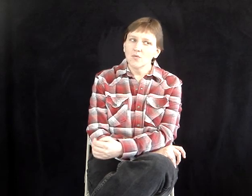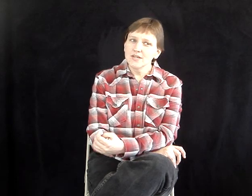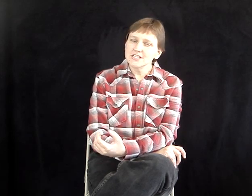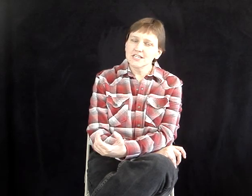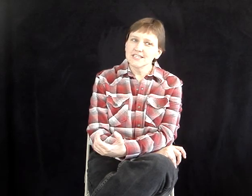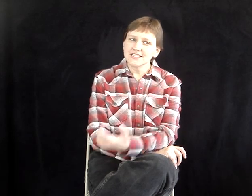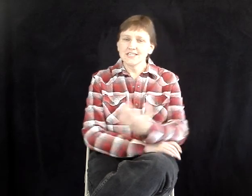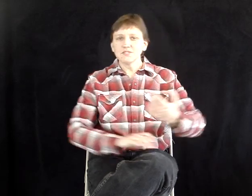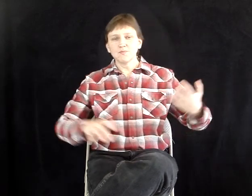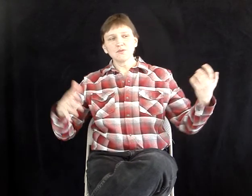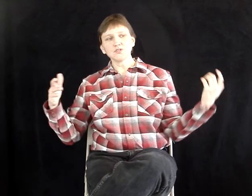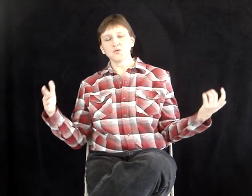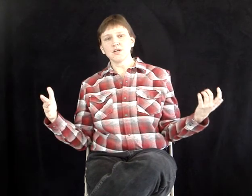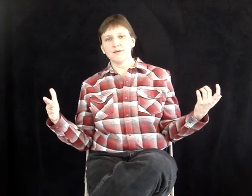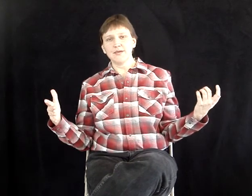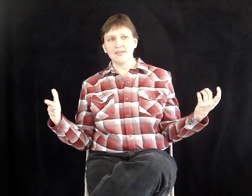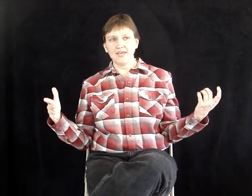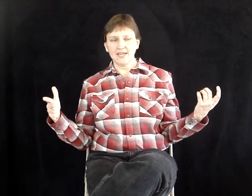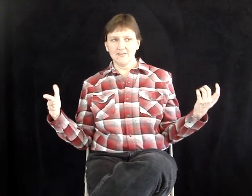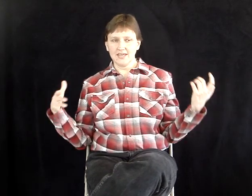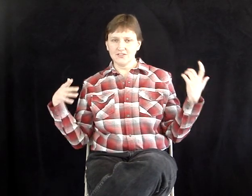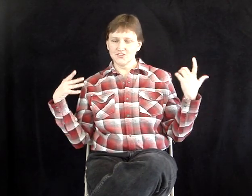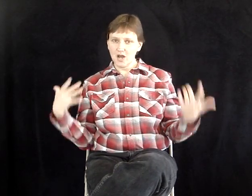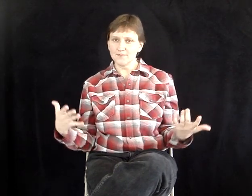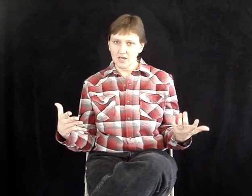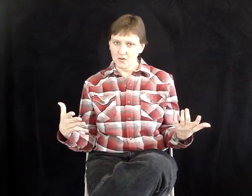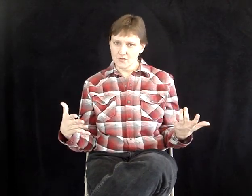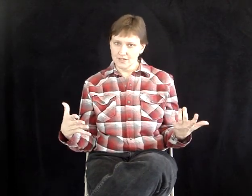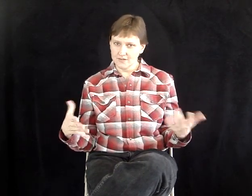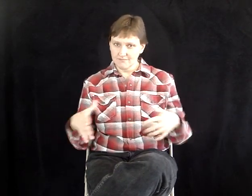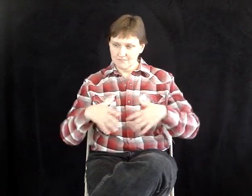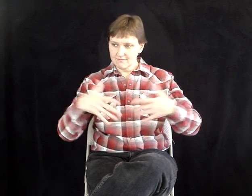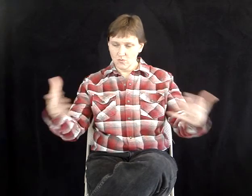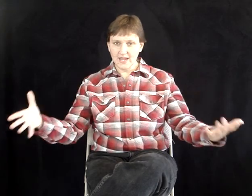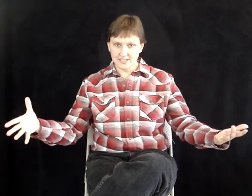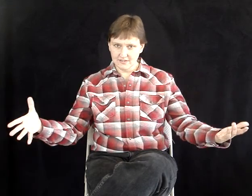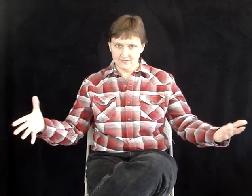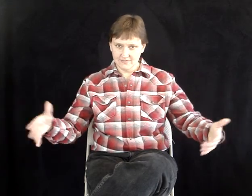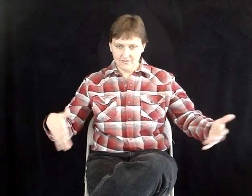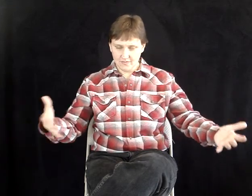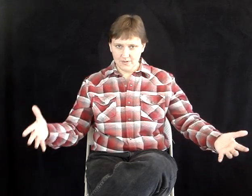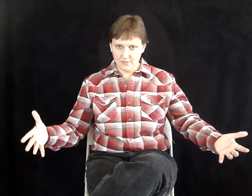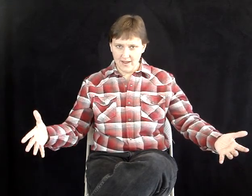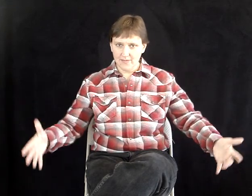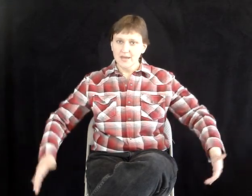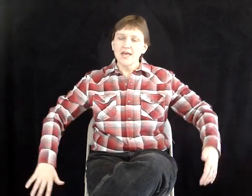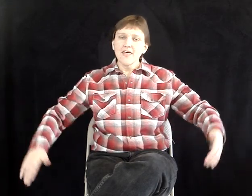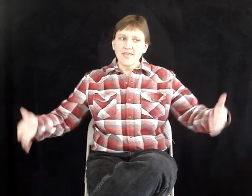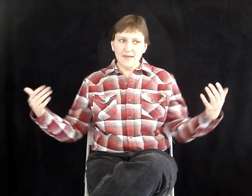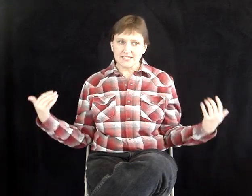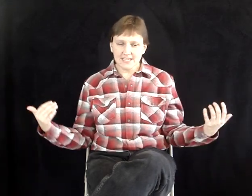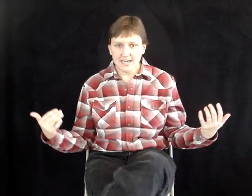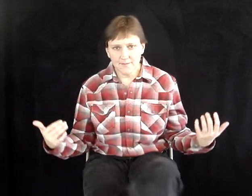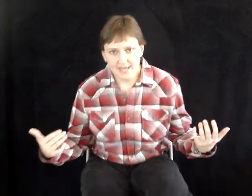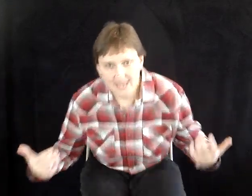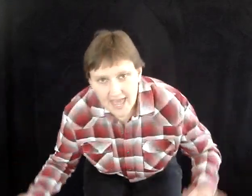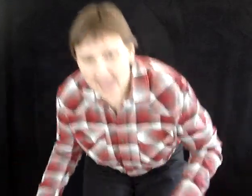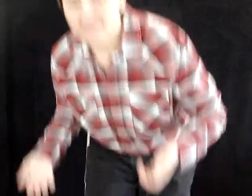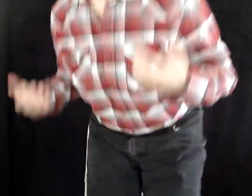Originally, see, this big resort come in, and they stomped all over the rights of everybody around them. They basically come in, and they